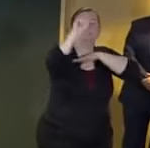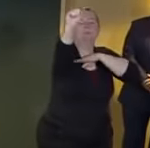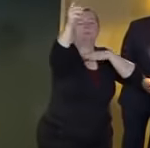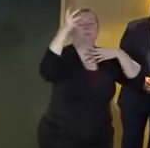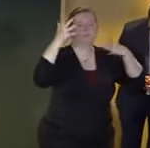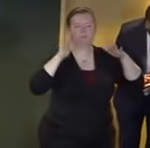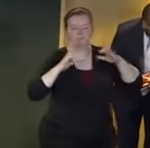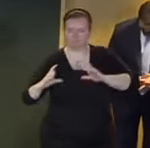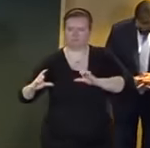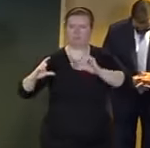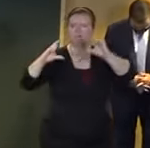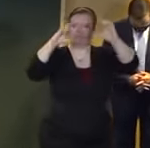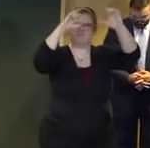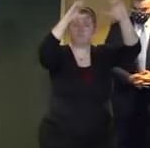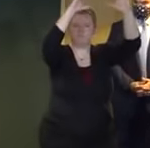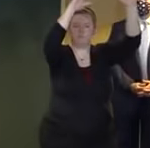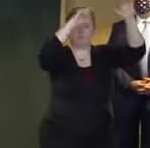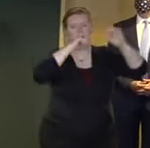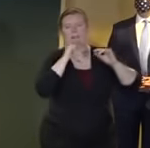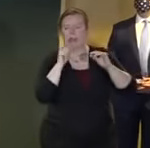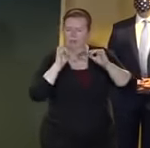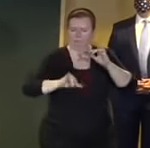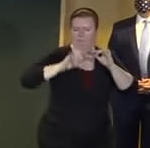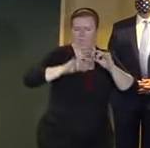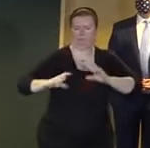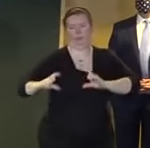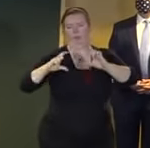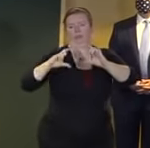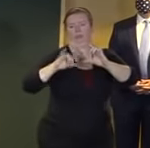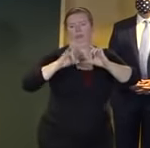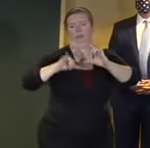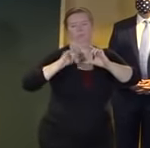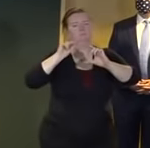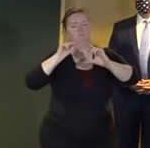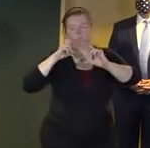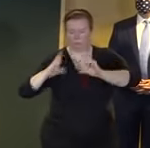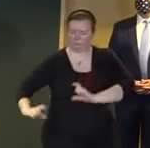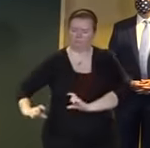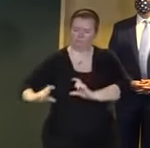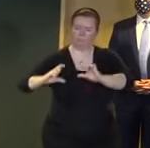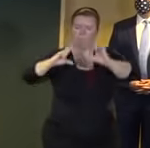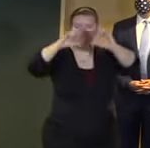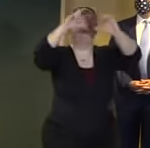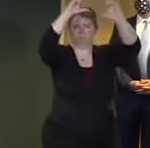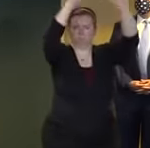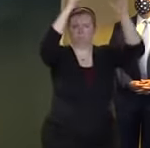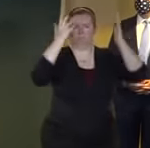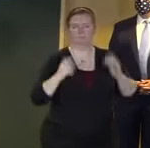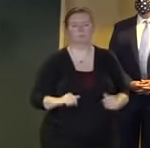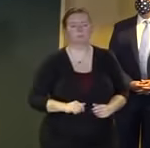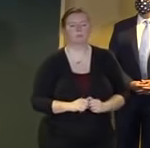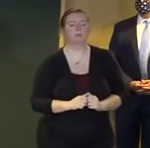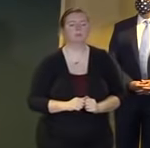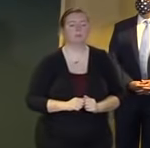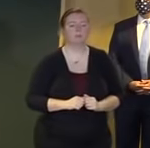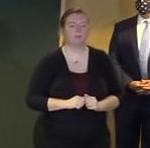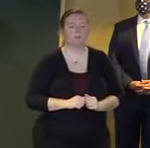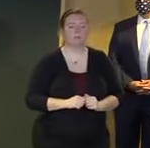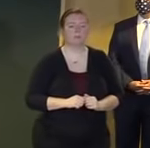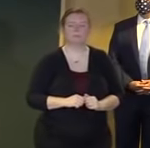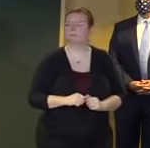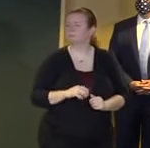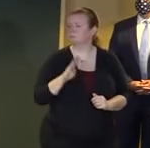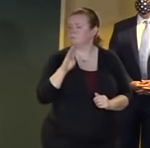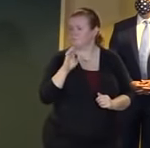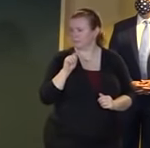over on top of us with that we'll take a couple of quick questions brett you're the obvious person to start with because you're the only one here in front of me